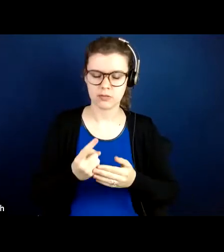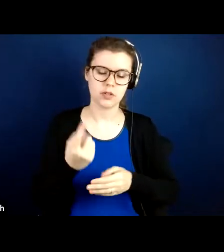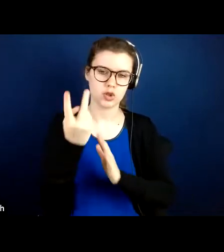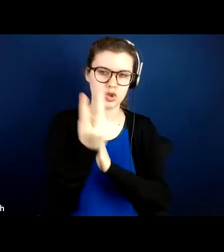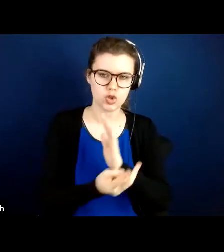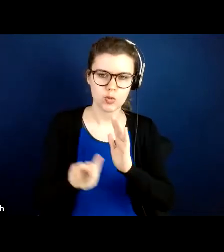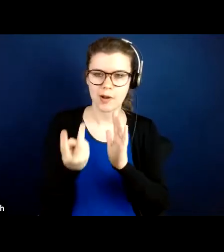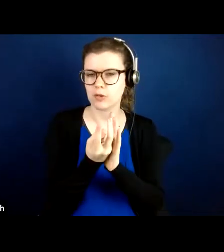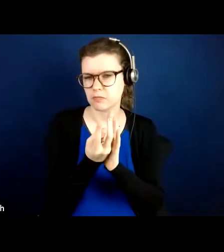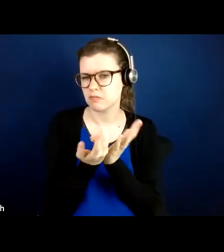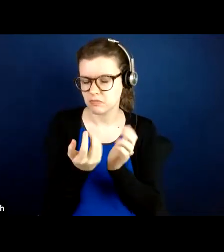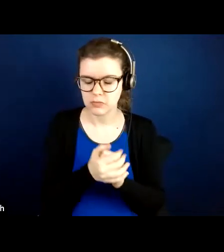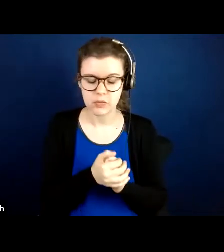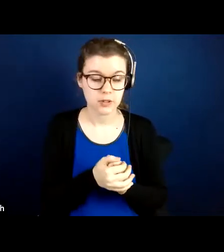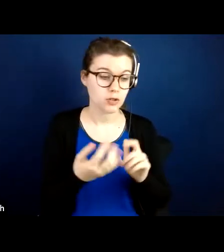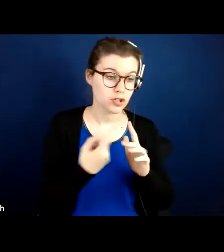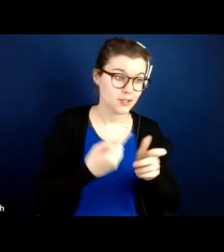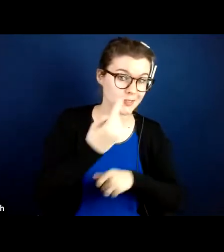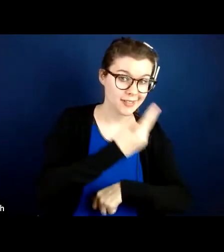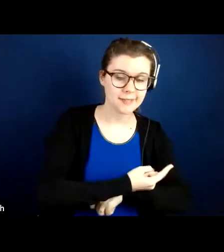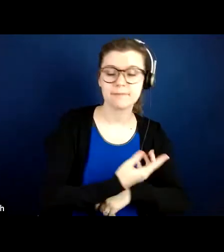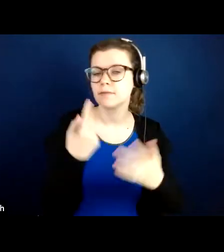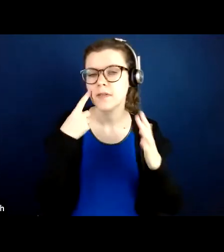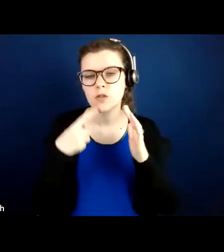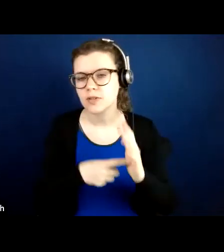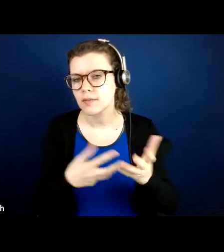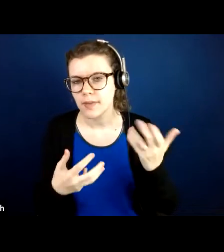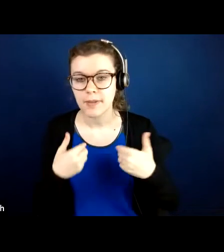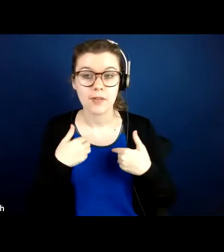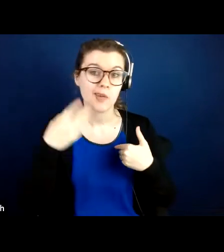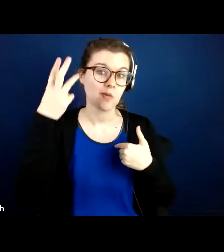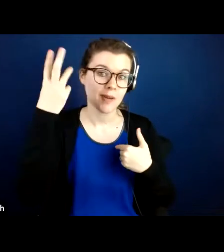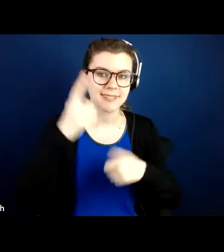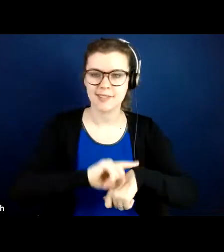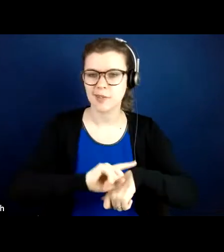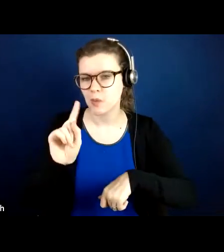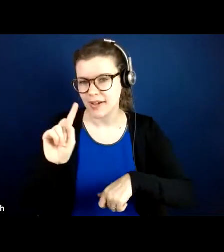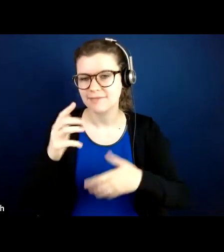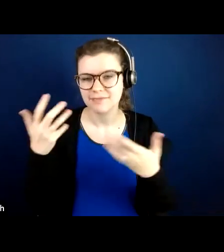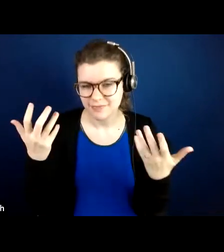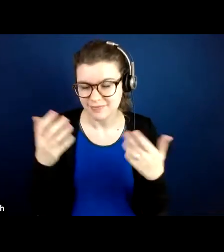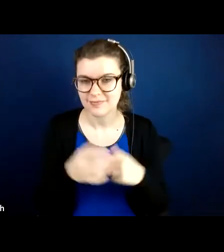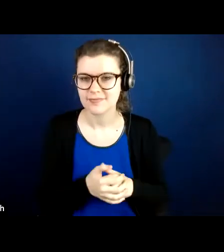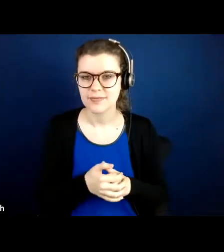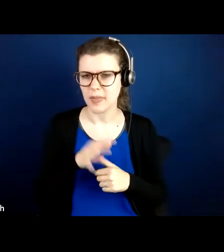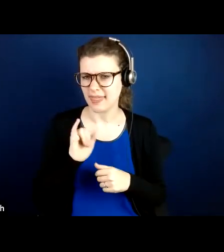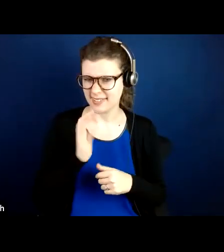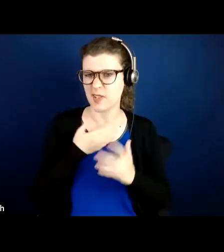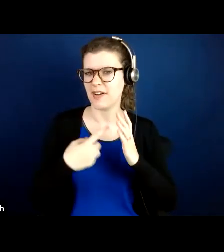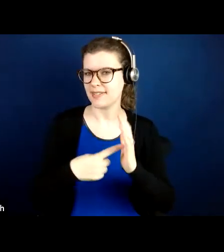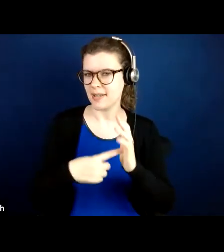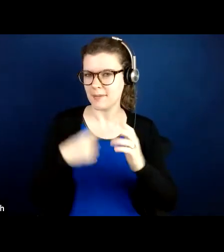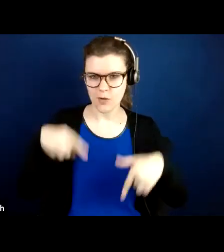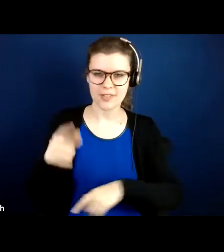You schedule a start date. For example, you might choose Wednesdays at one o'clock. So we're using that as the example throughout this